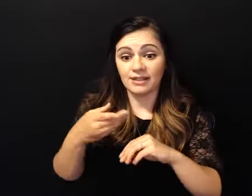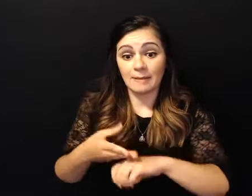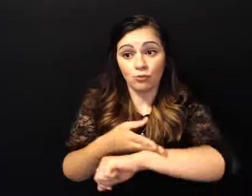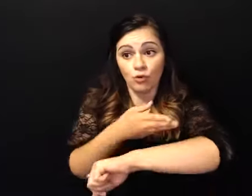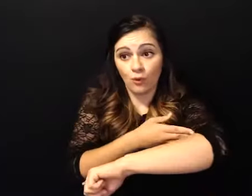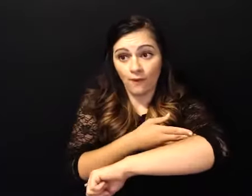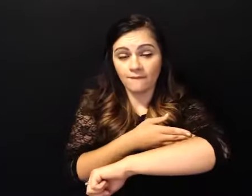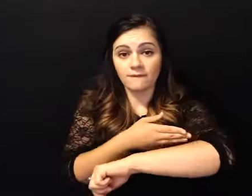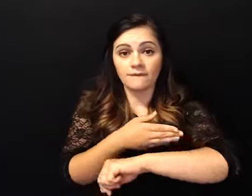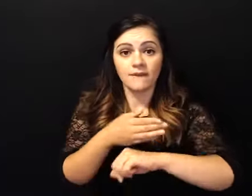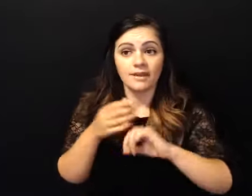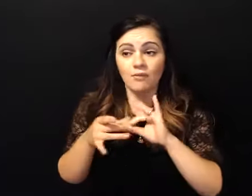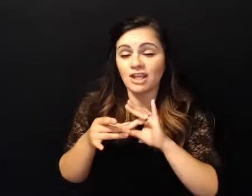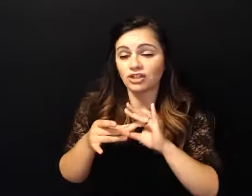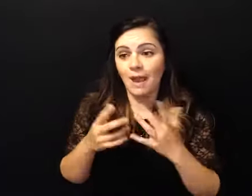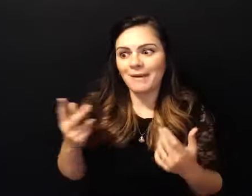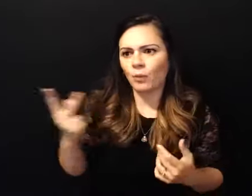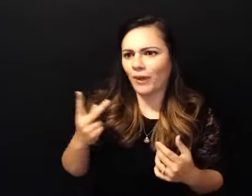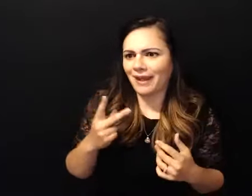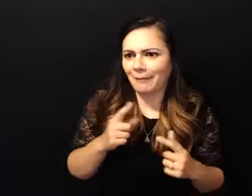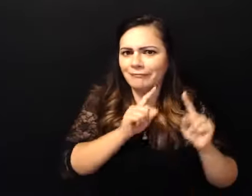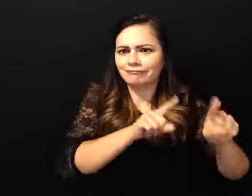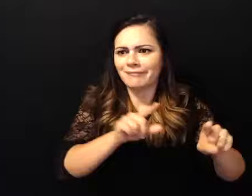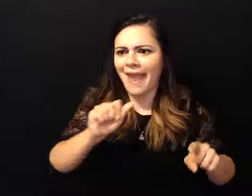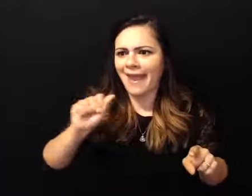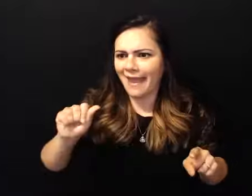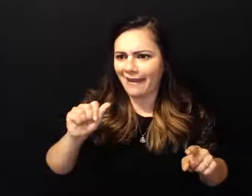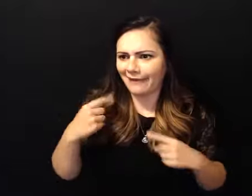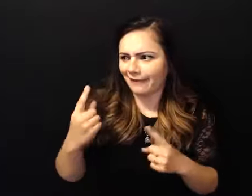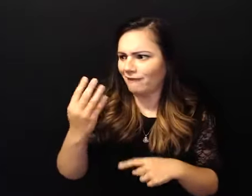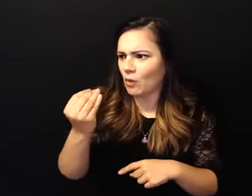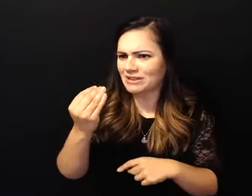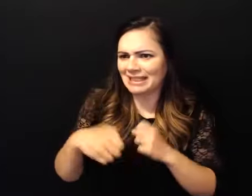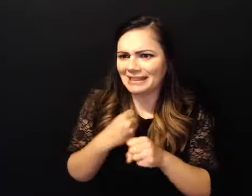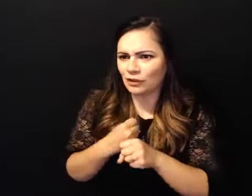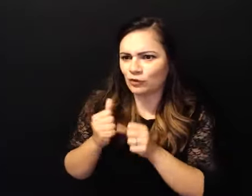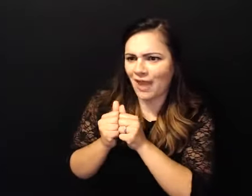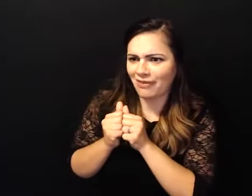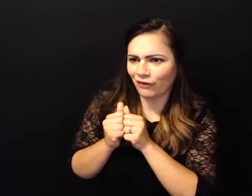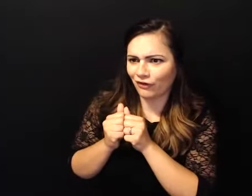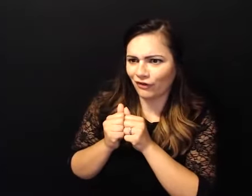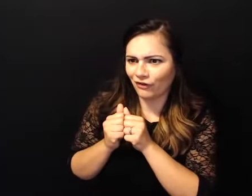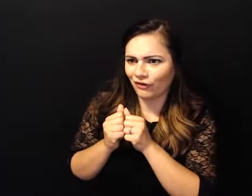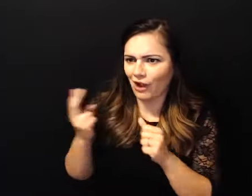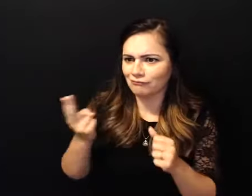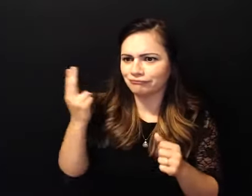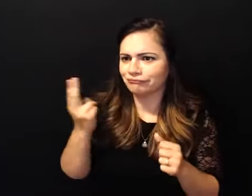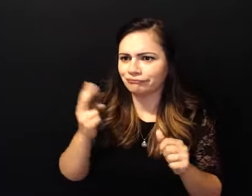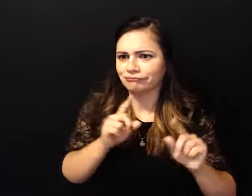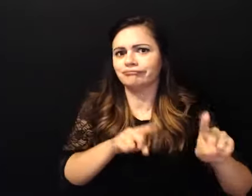been in alcoholics anonymous as a couple for 14 years and it's really hard because you know my experience was is people pick